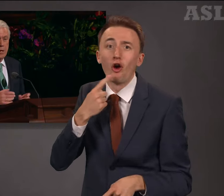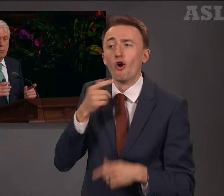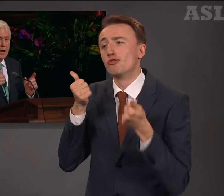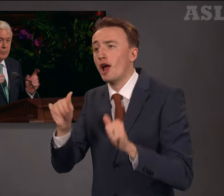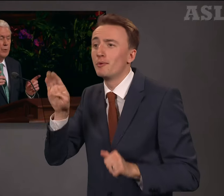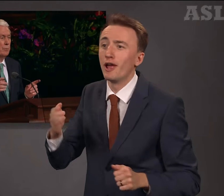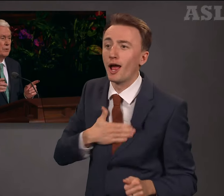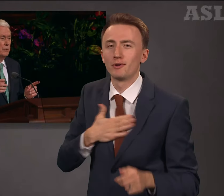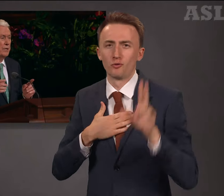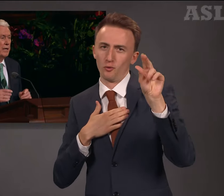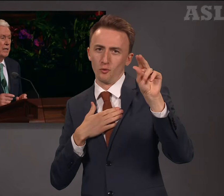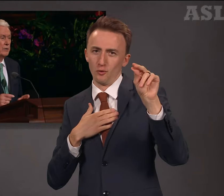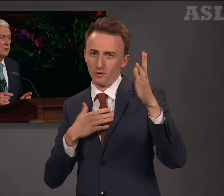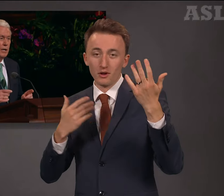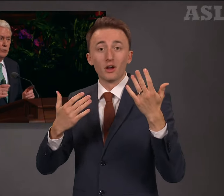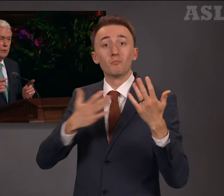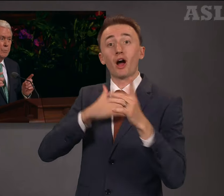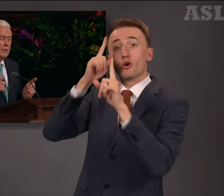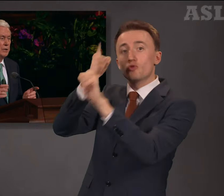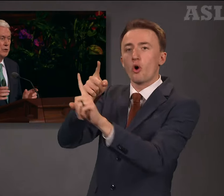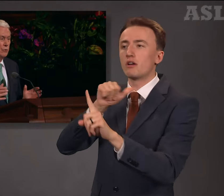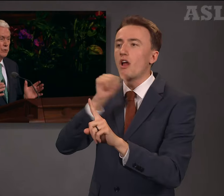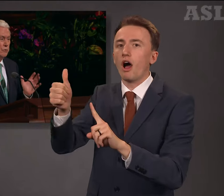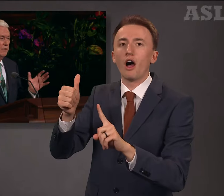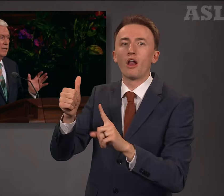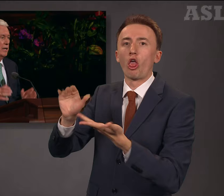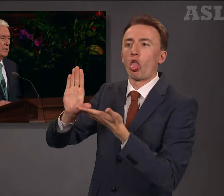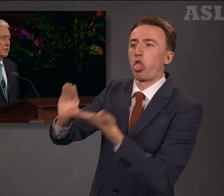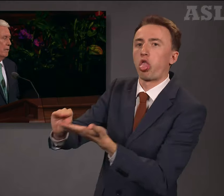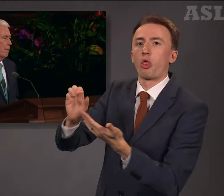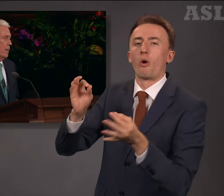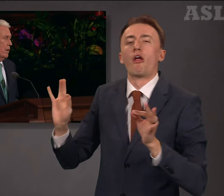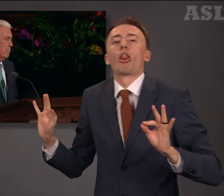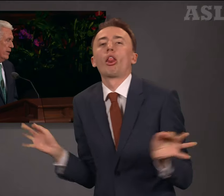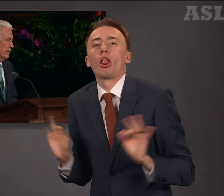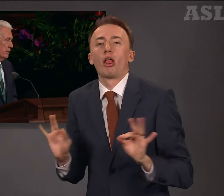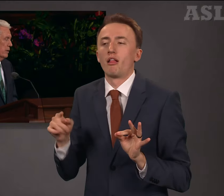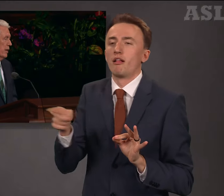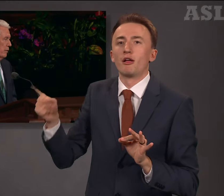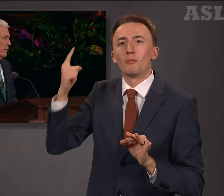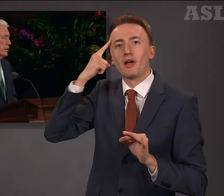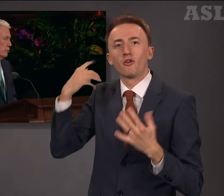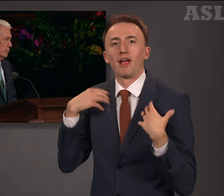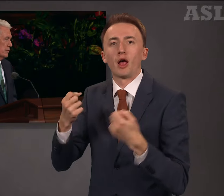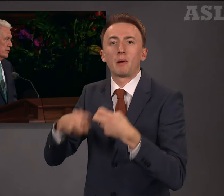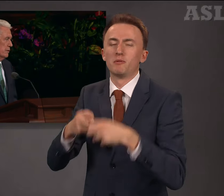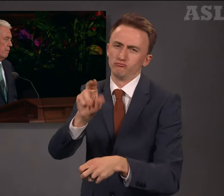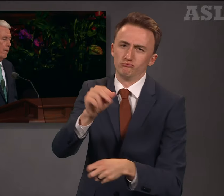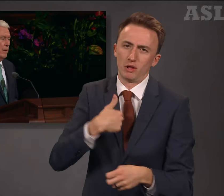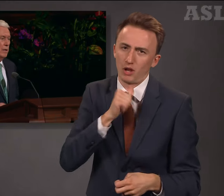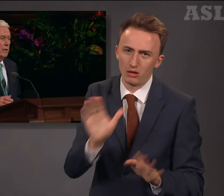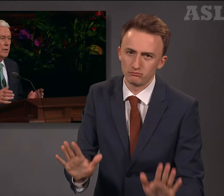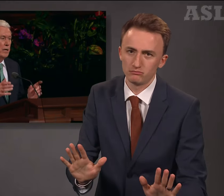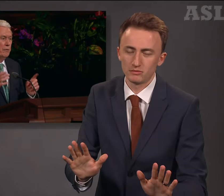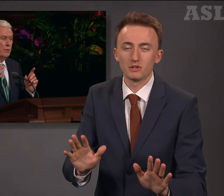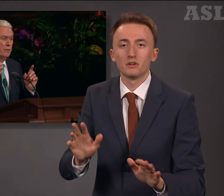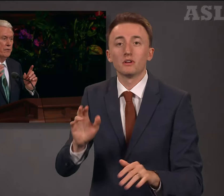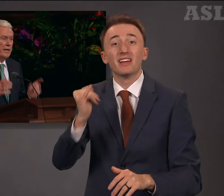My purpose today is not to diminish or trivialize mental health issues. If you face